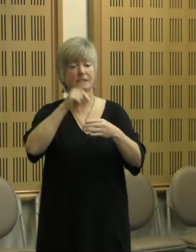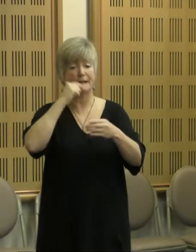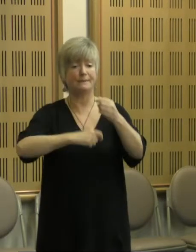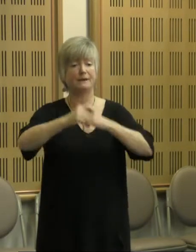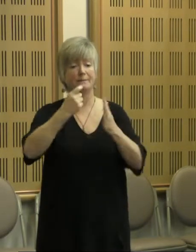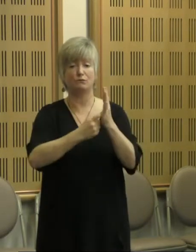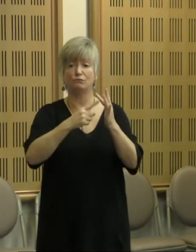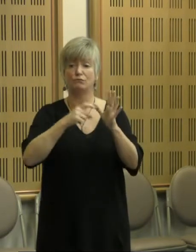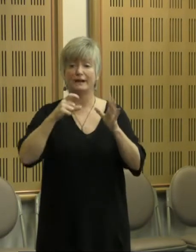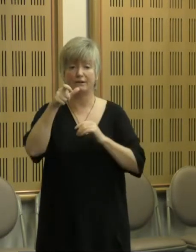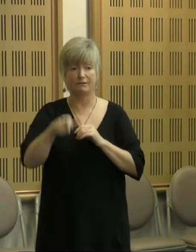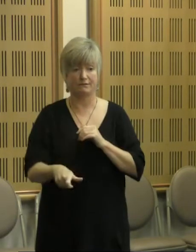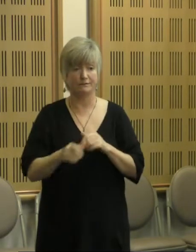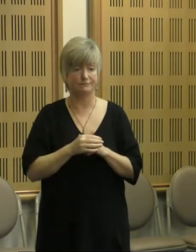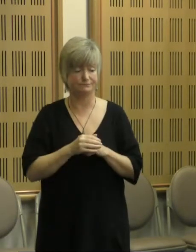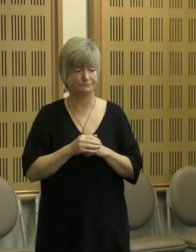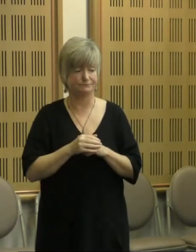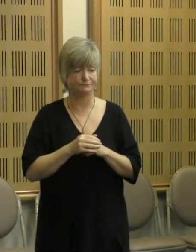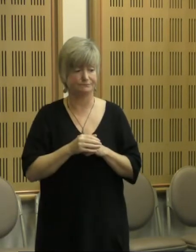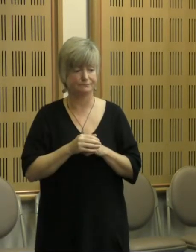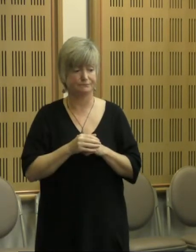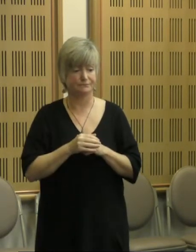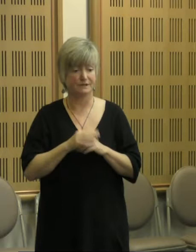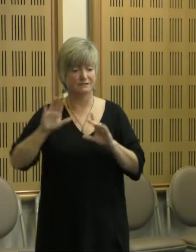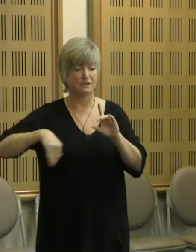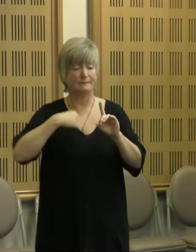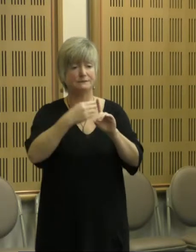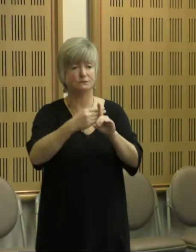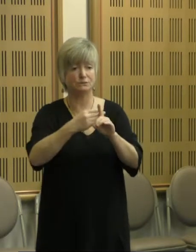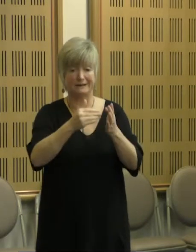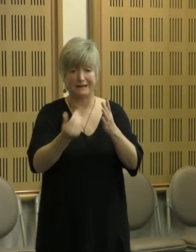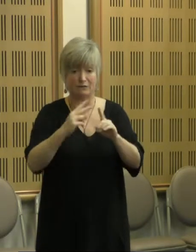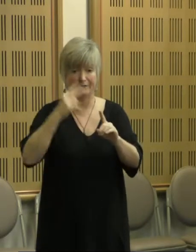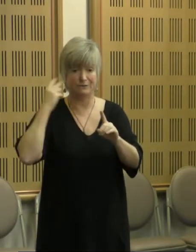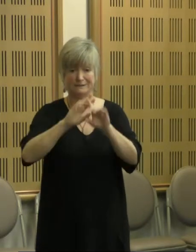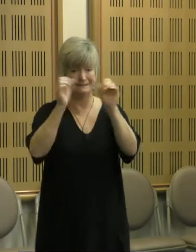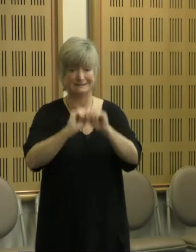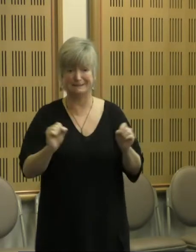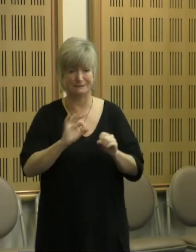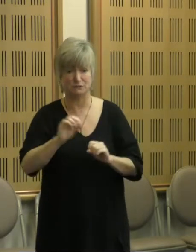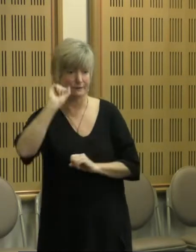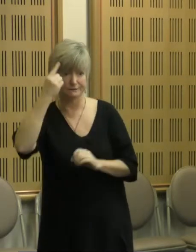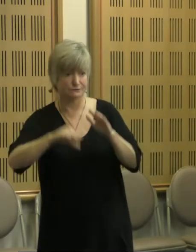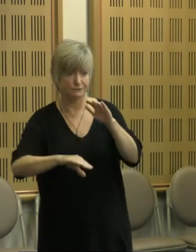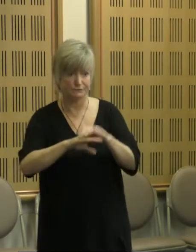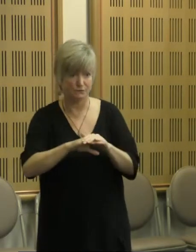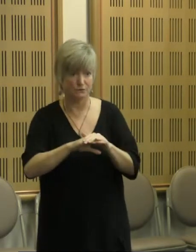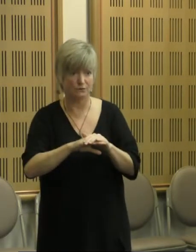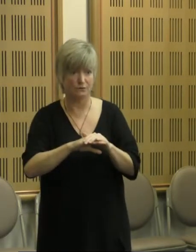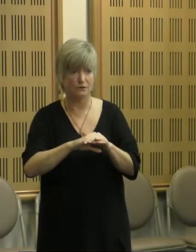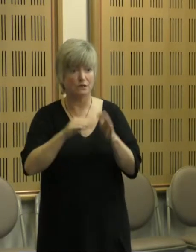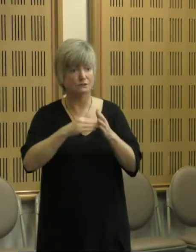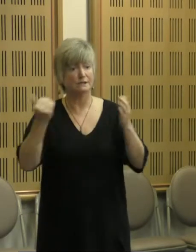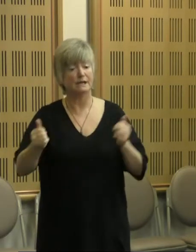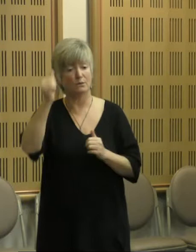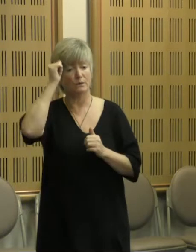Often now we are not needed as the review system is well understood. And now we are working to ensure this knowledge is more widely shared amongst the